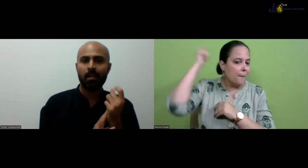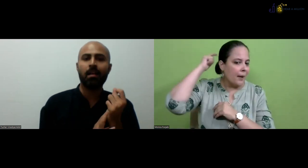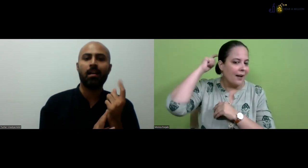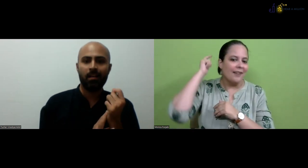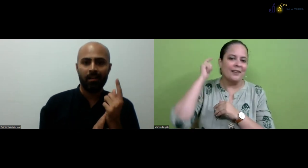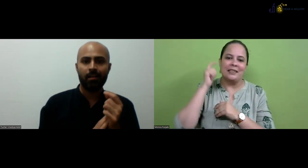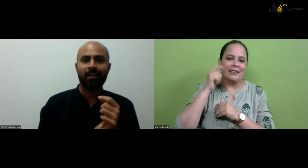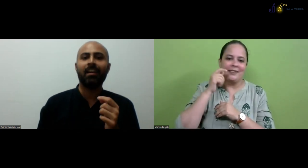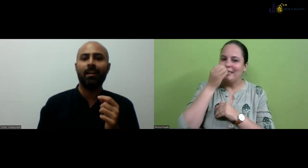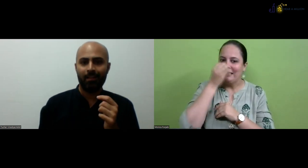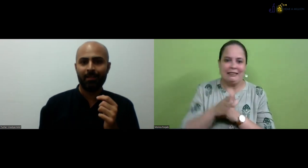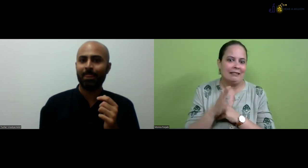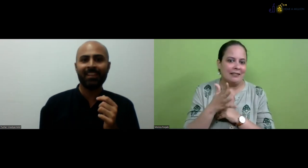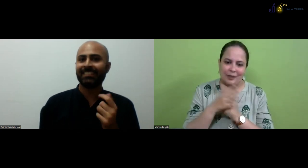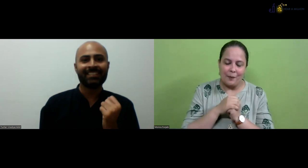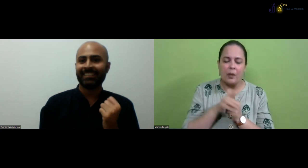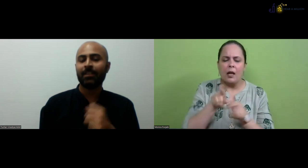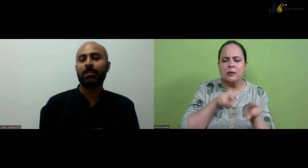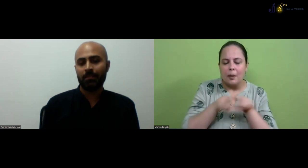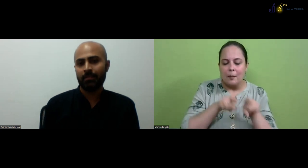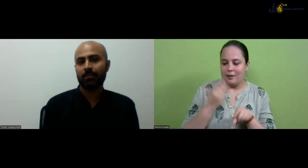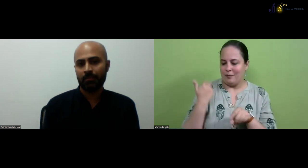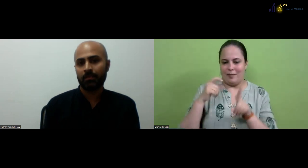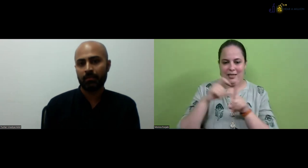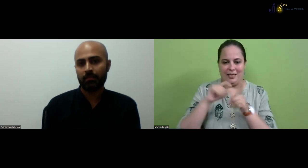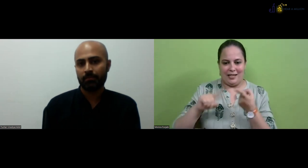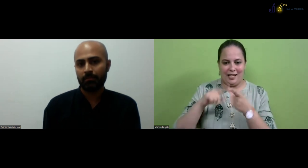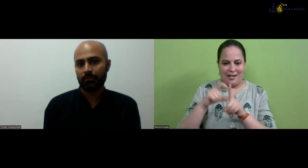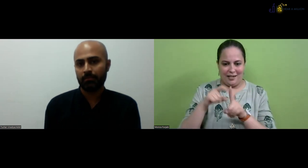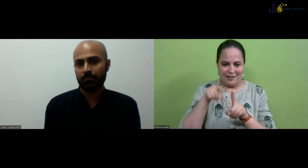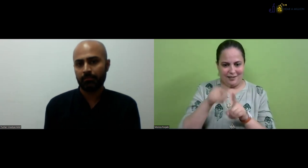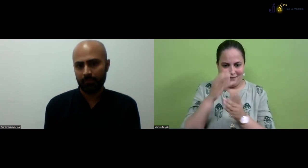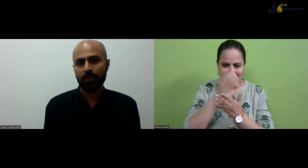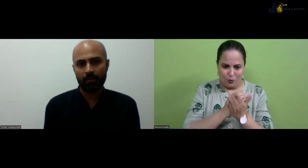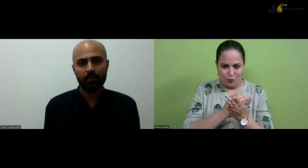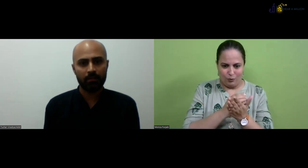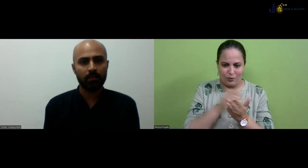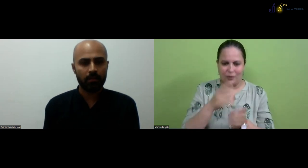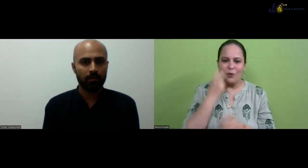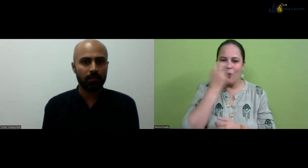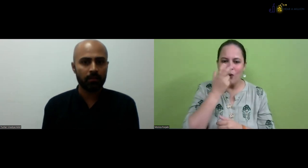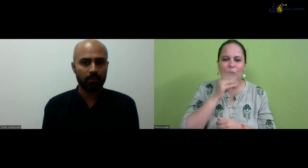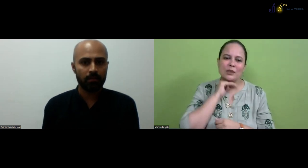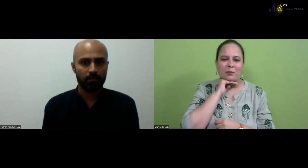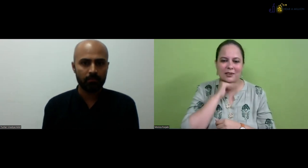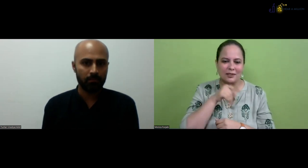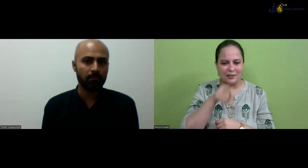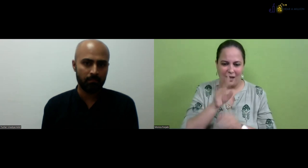accepting the fact. But actually in their subconscious mind, they were not ready to accept. So in the DHA